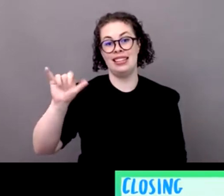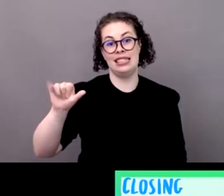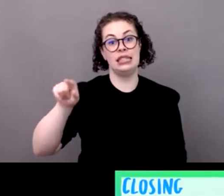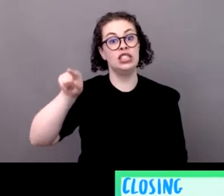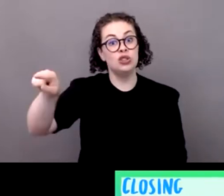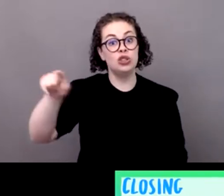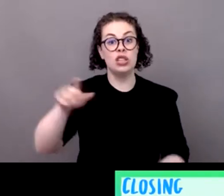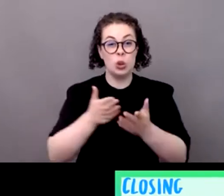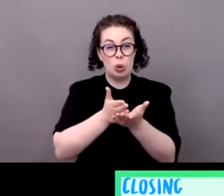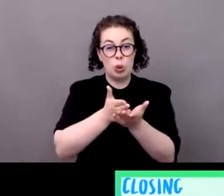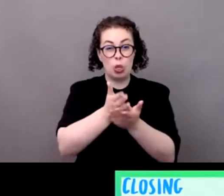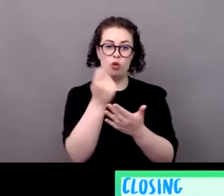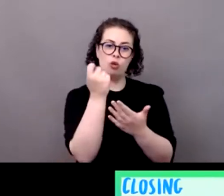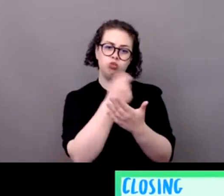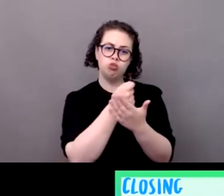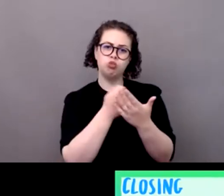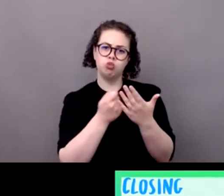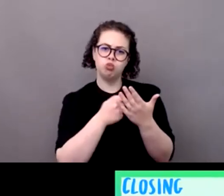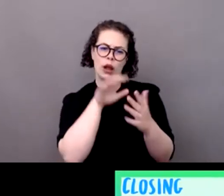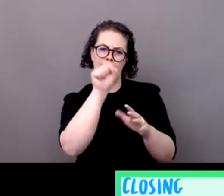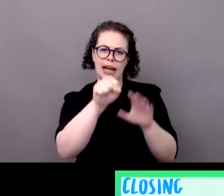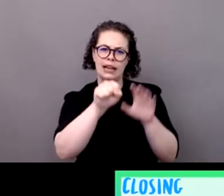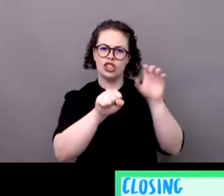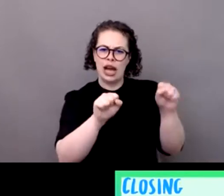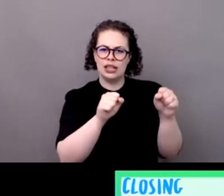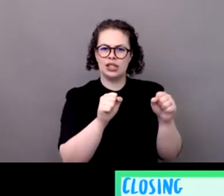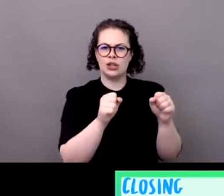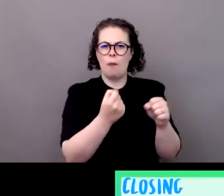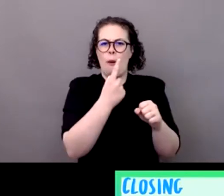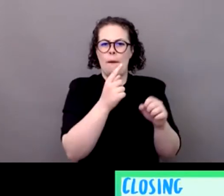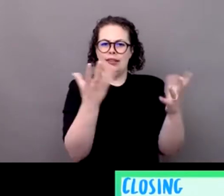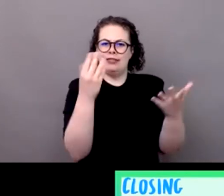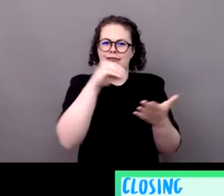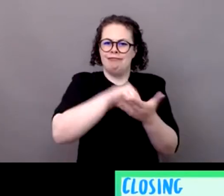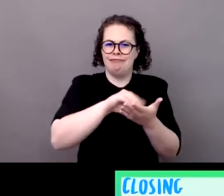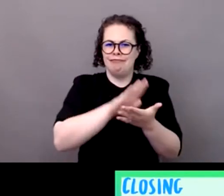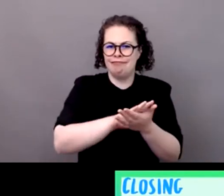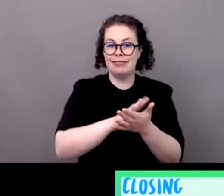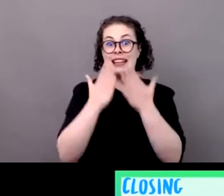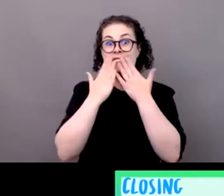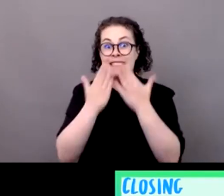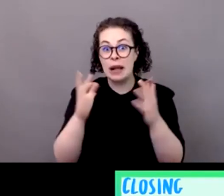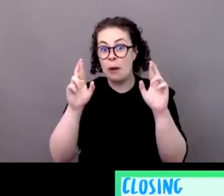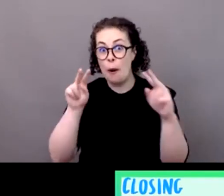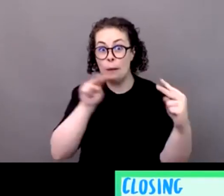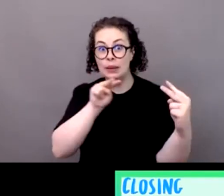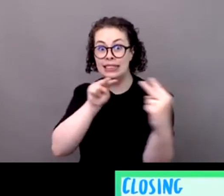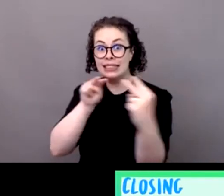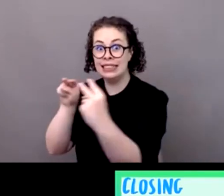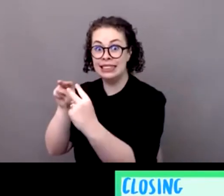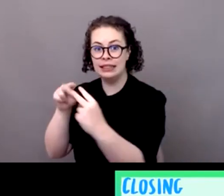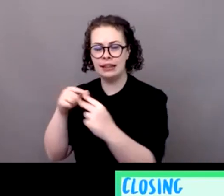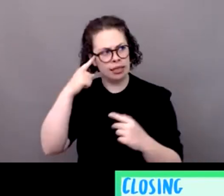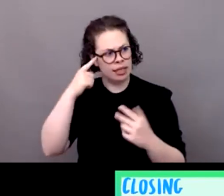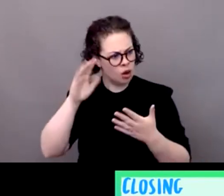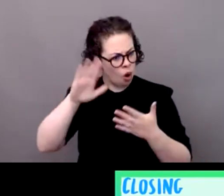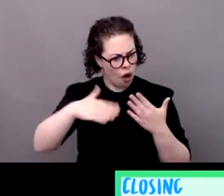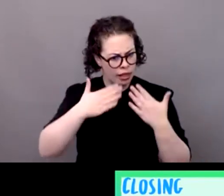conference and a warm thank you to all of you bye bye hope to see you soon i hope i didn't forget anybody